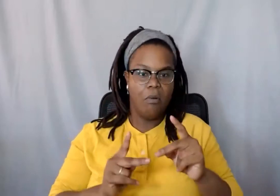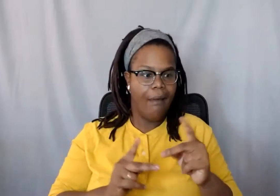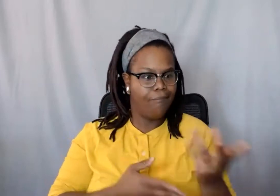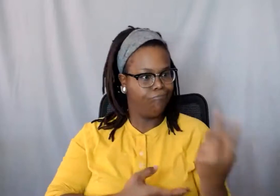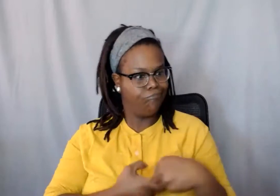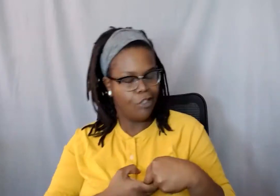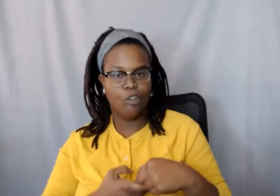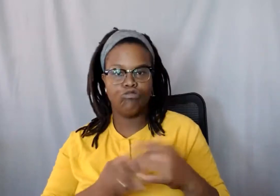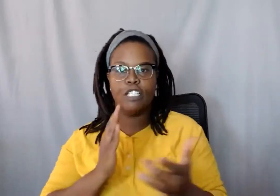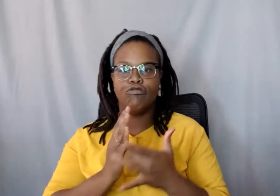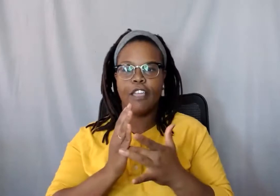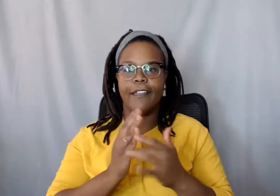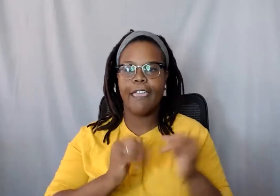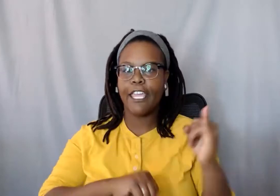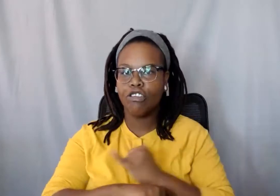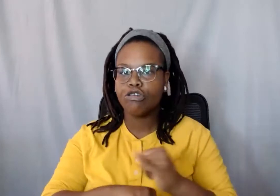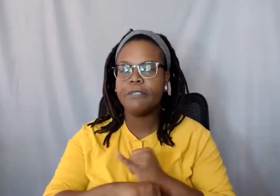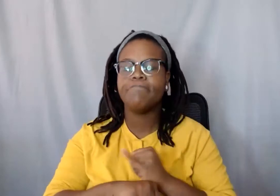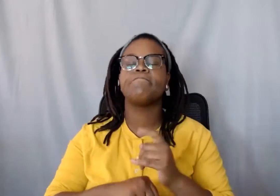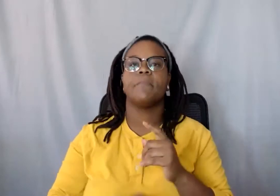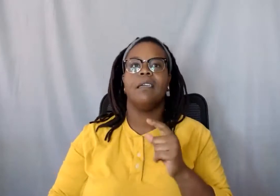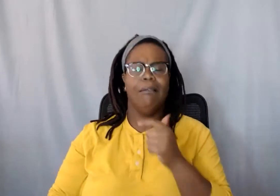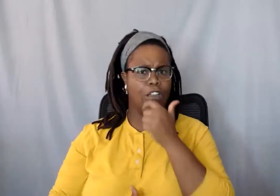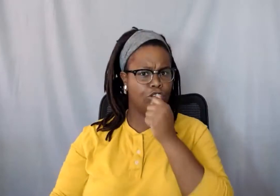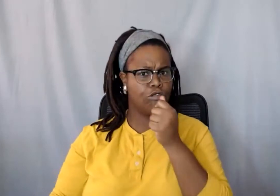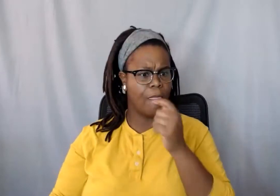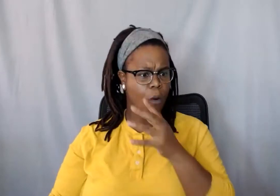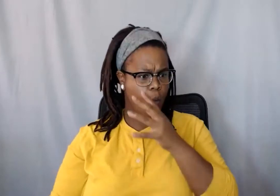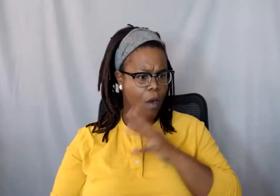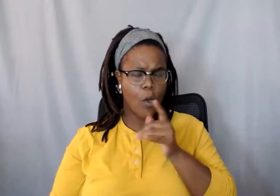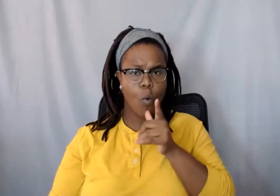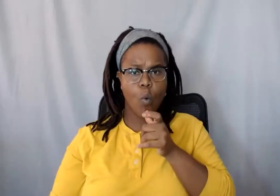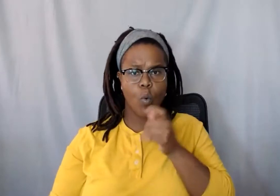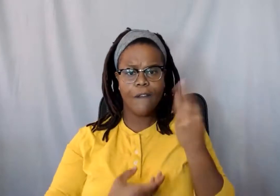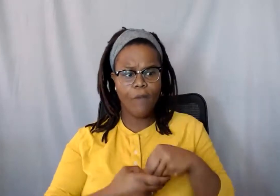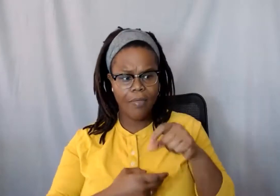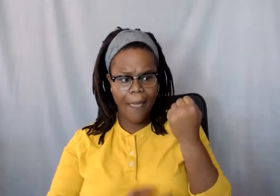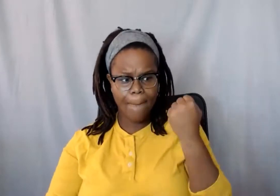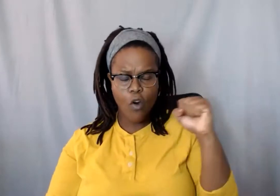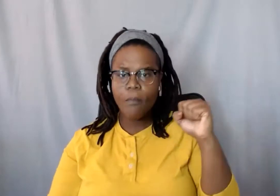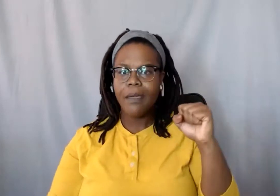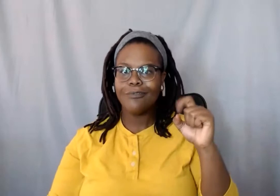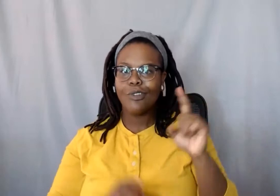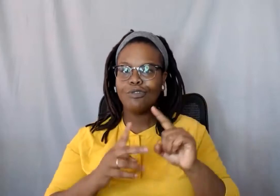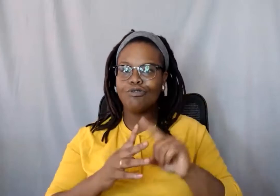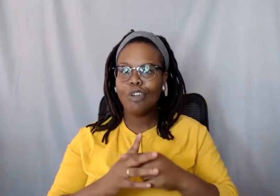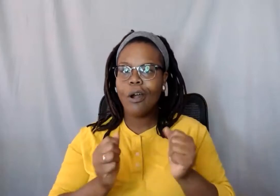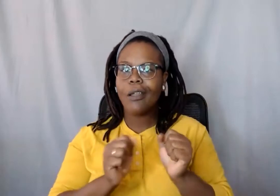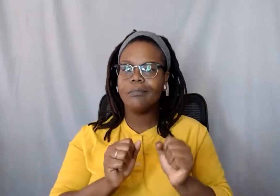I found really interesting was the woman who was involved with that movement had also started the hashtag I look like an engineer